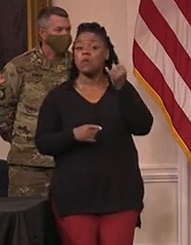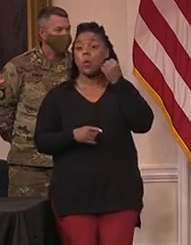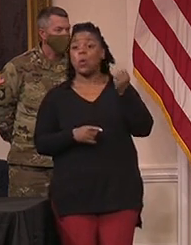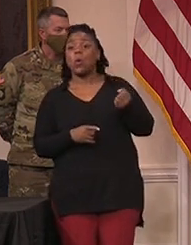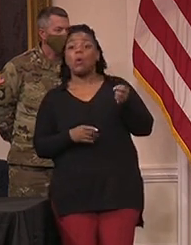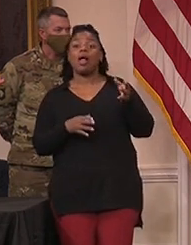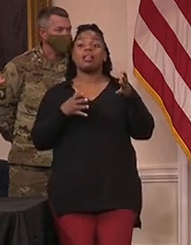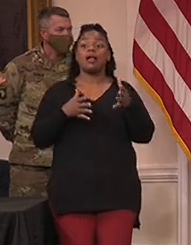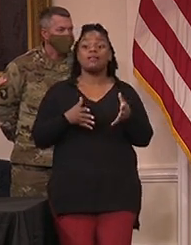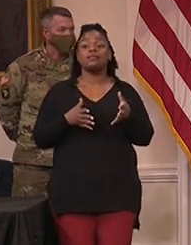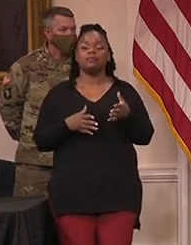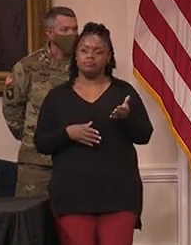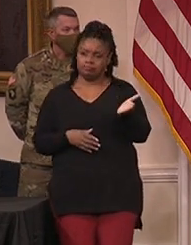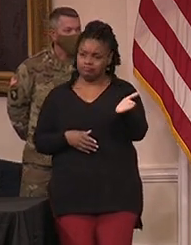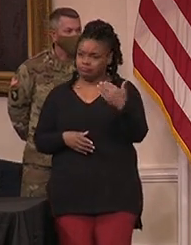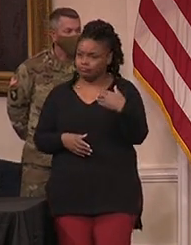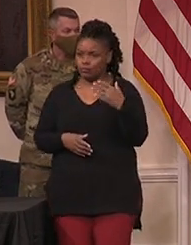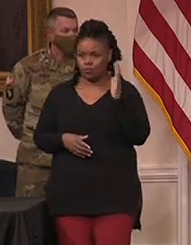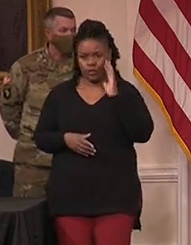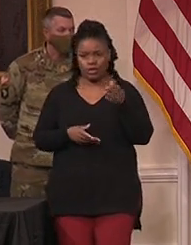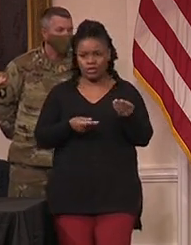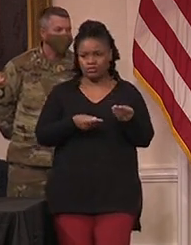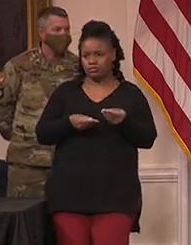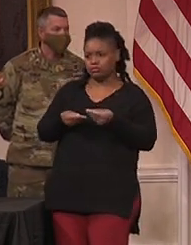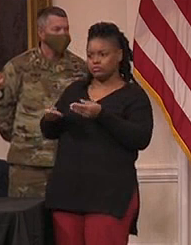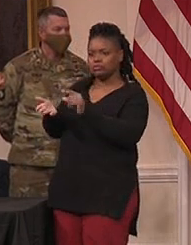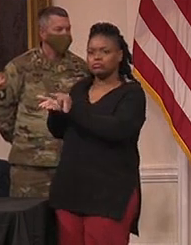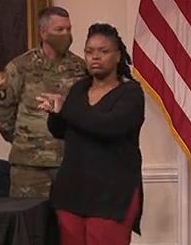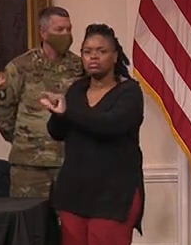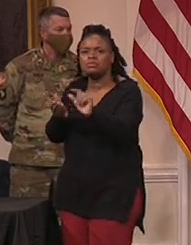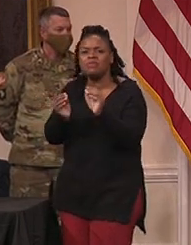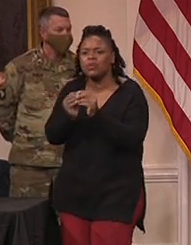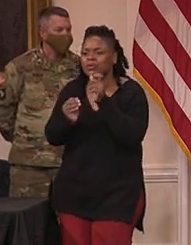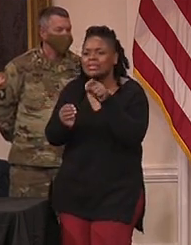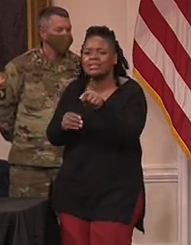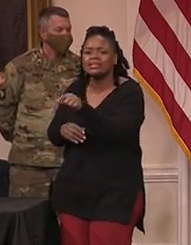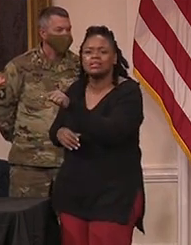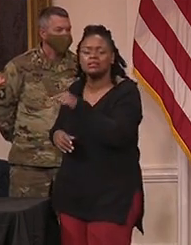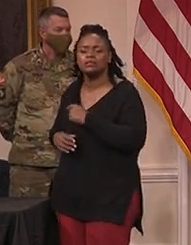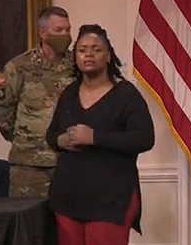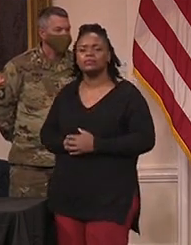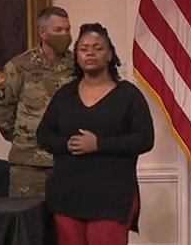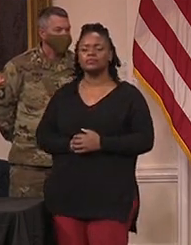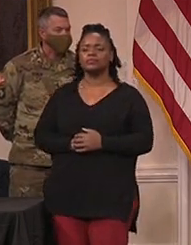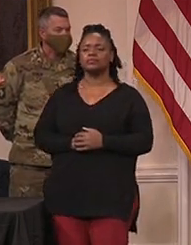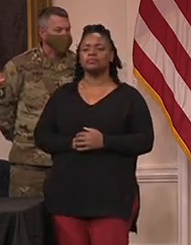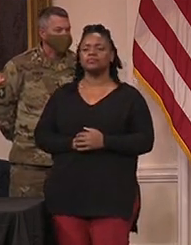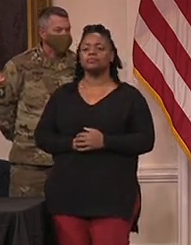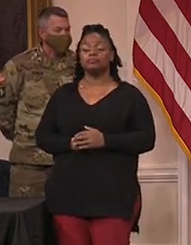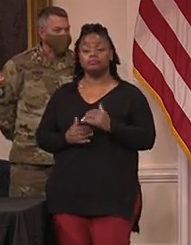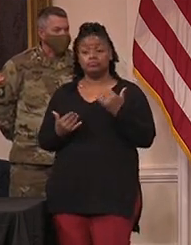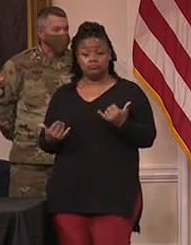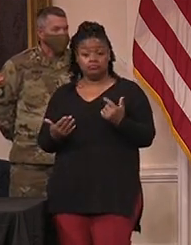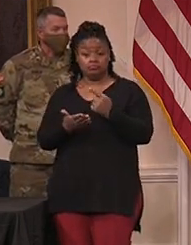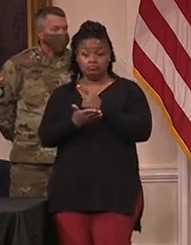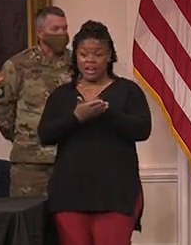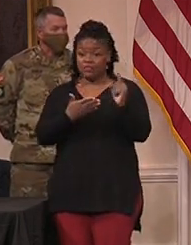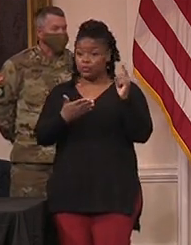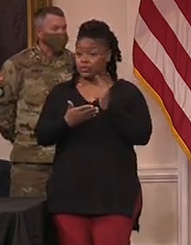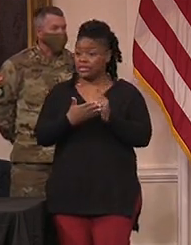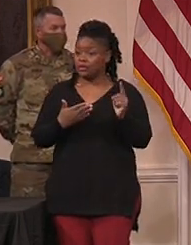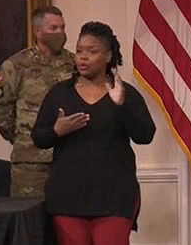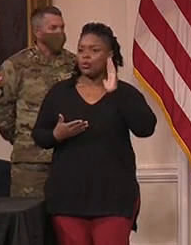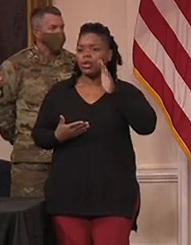where they will be used immediately. Every single week, we will be continuing to push out